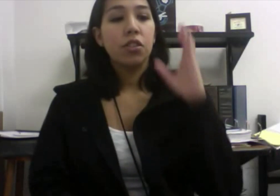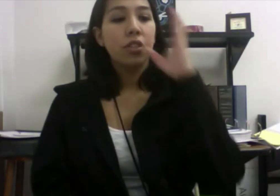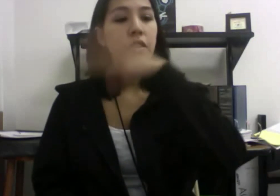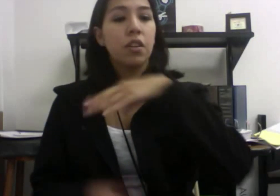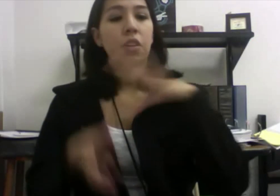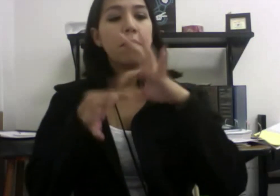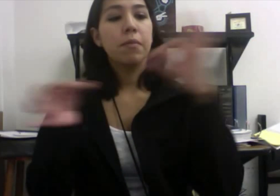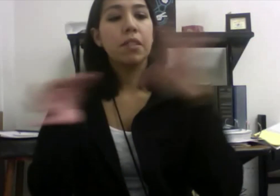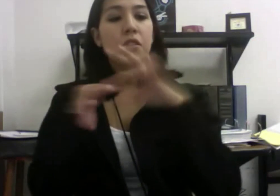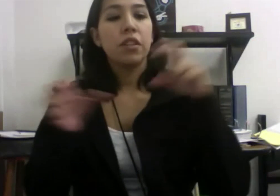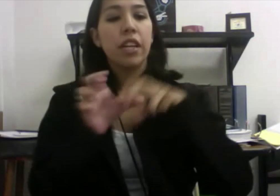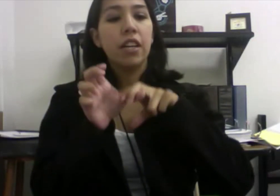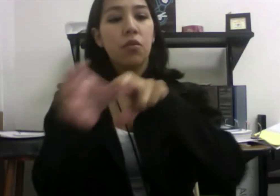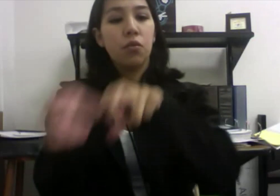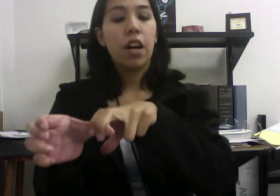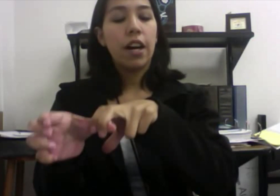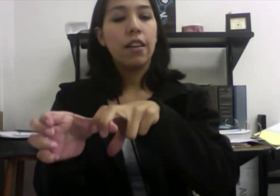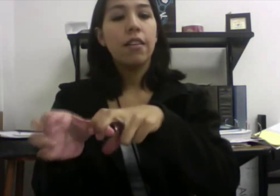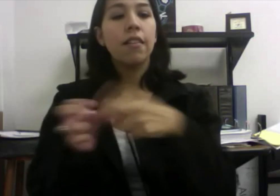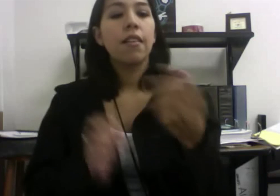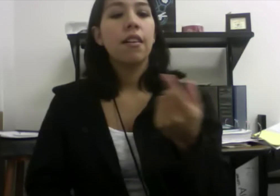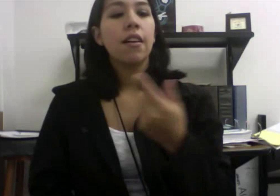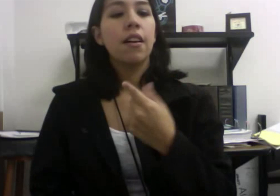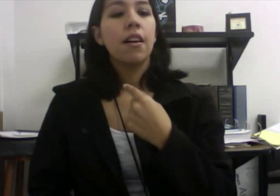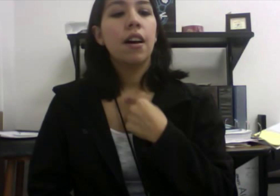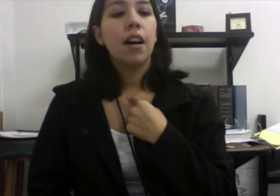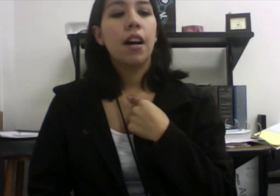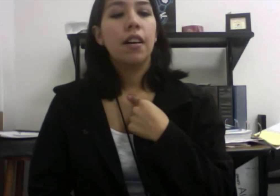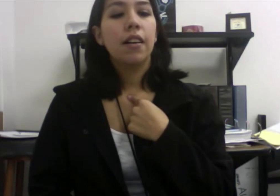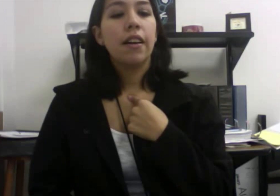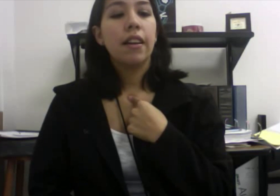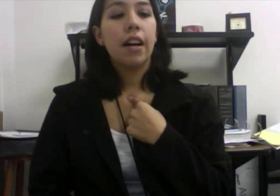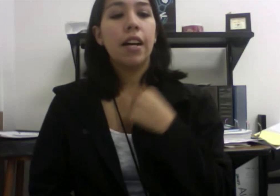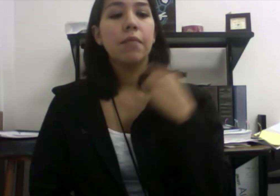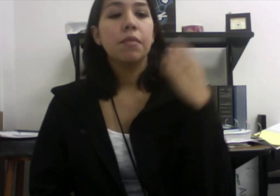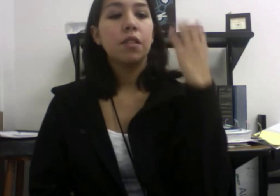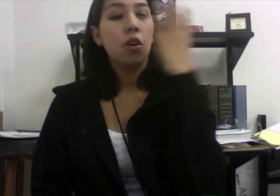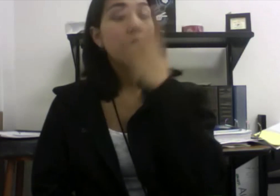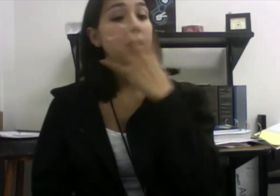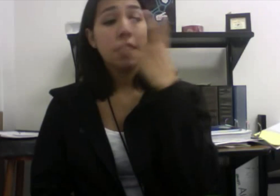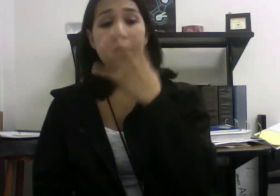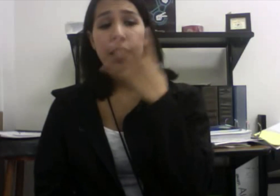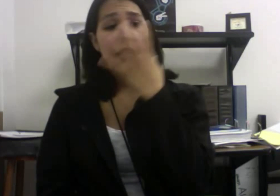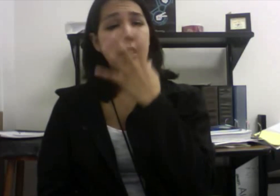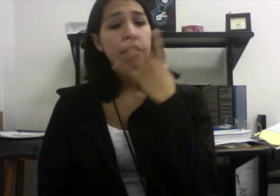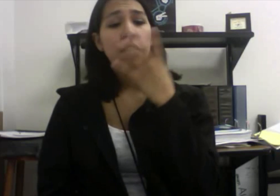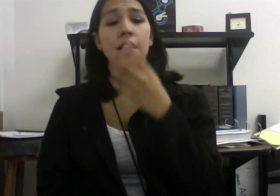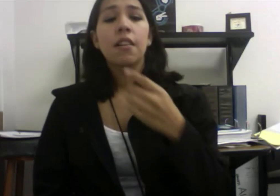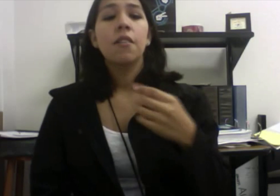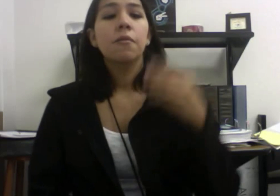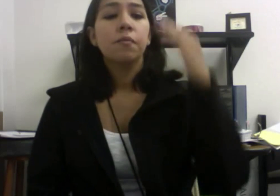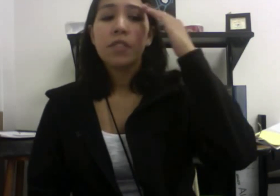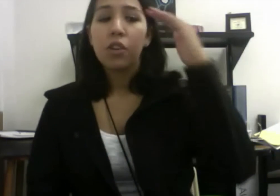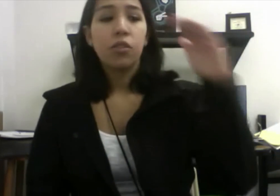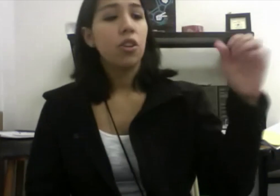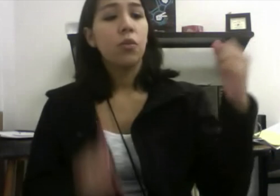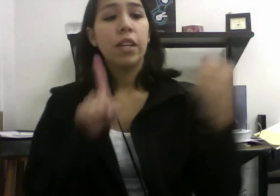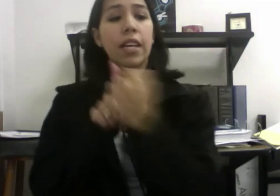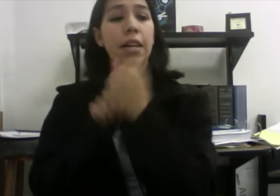mystery ride and I'm so dizzy, don't know what hit